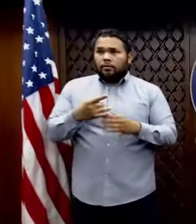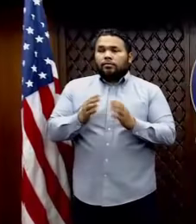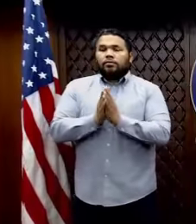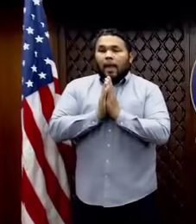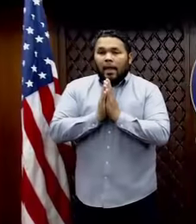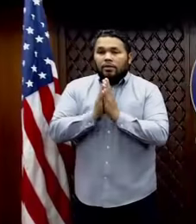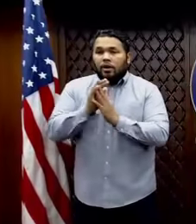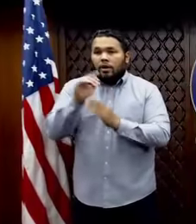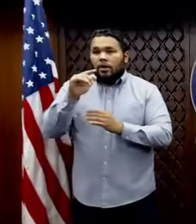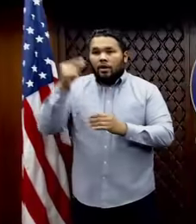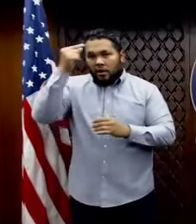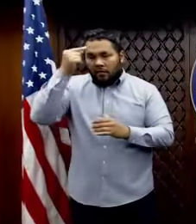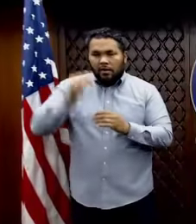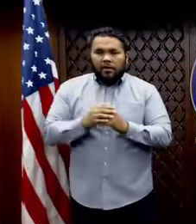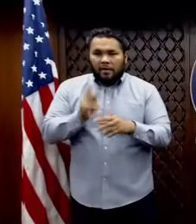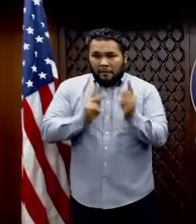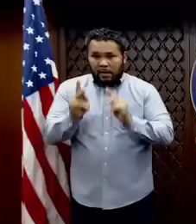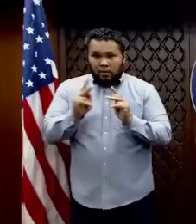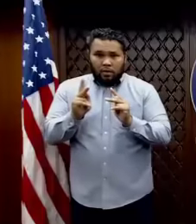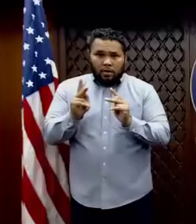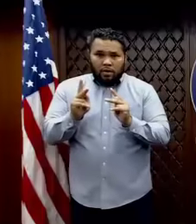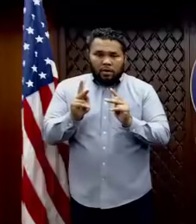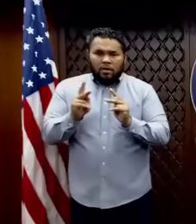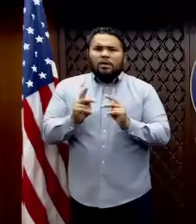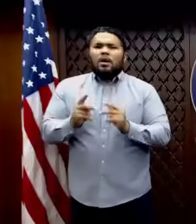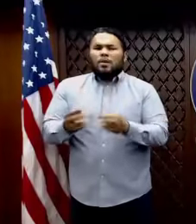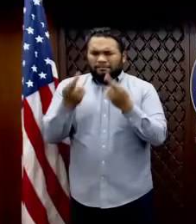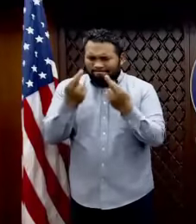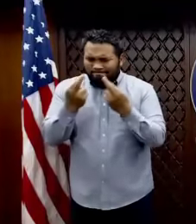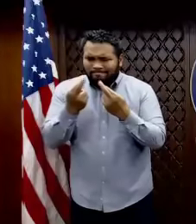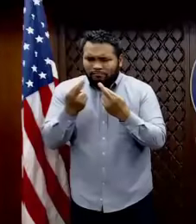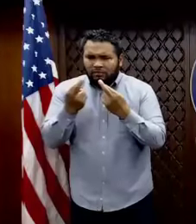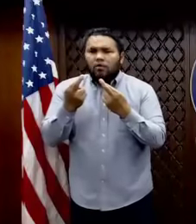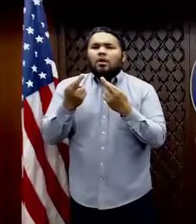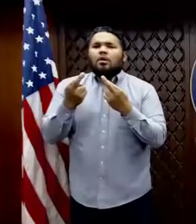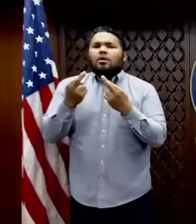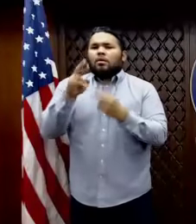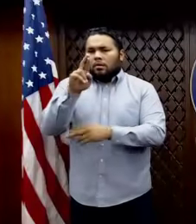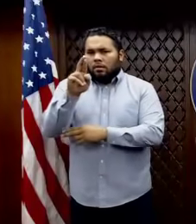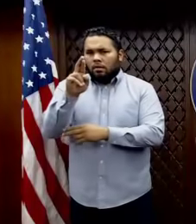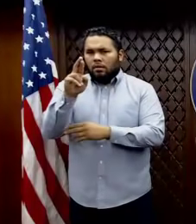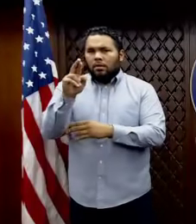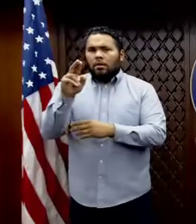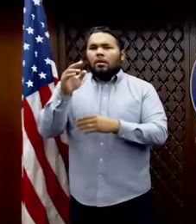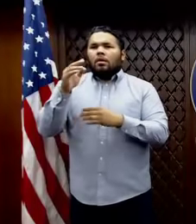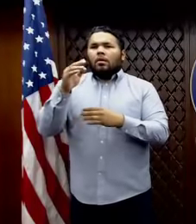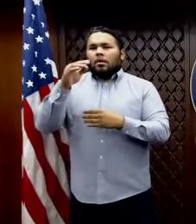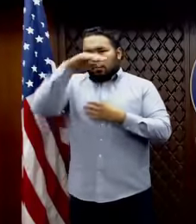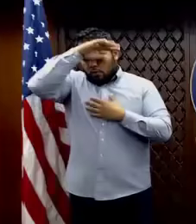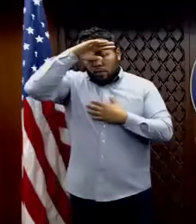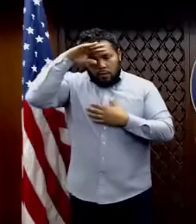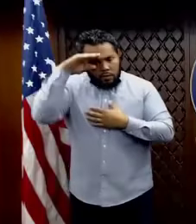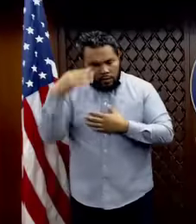People are clamoring for relief as you well know. Um, and I'm just wondering if you can give us a broad